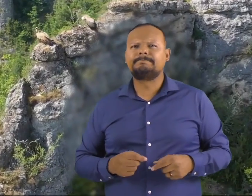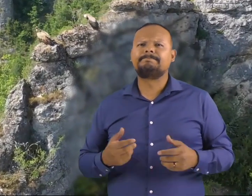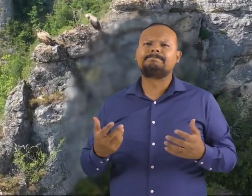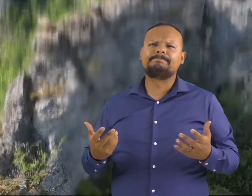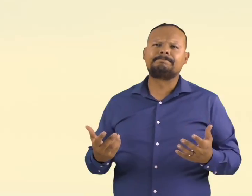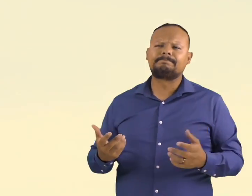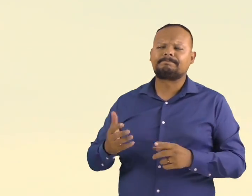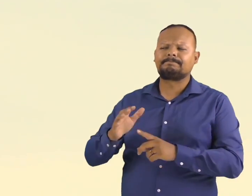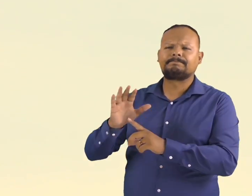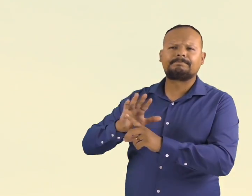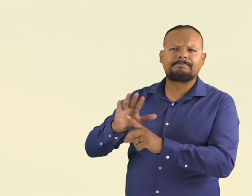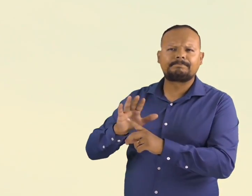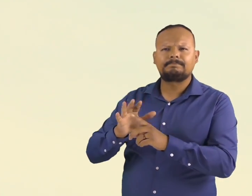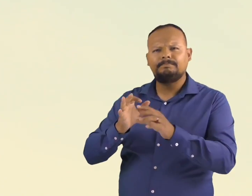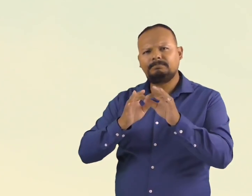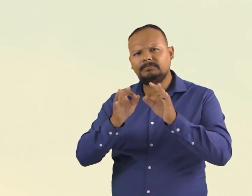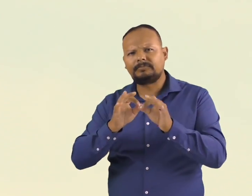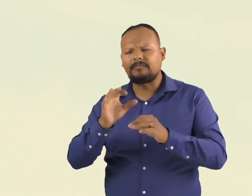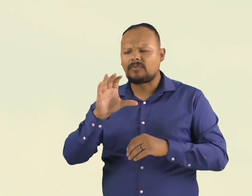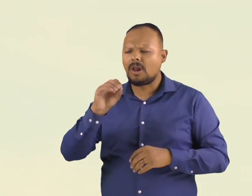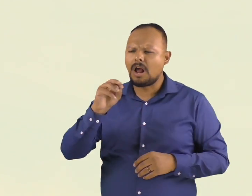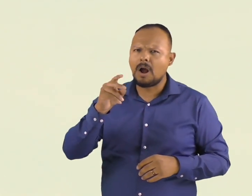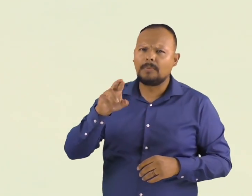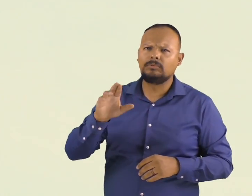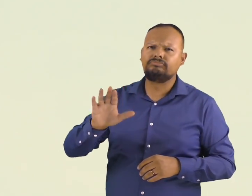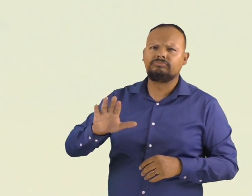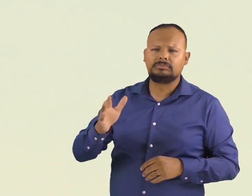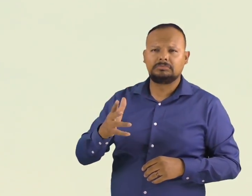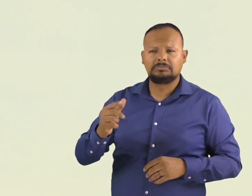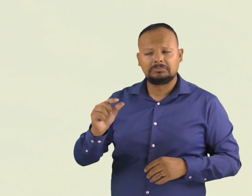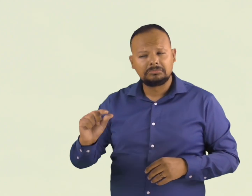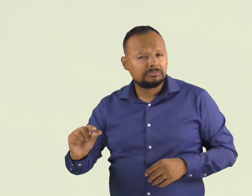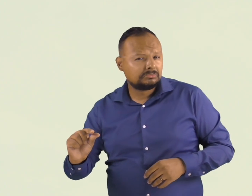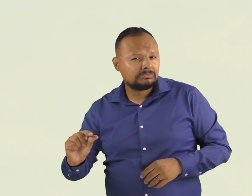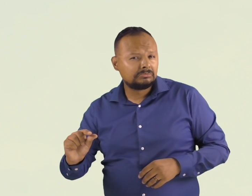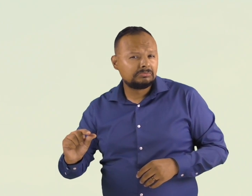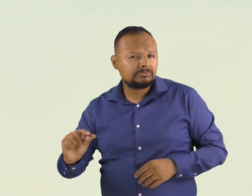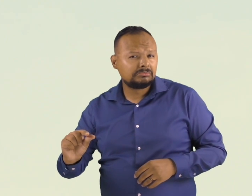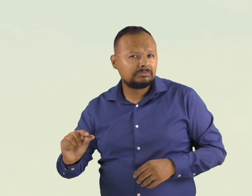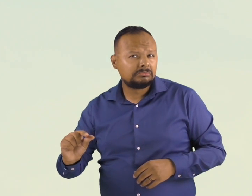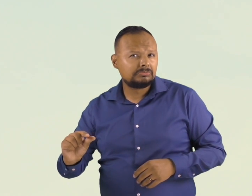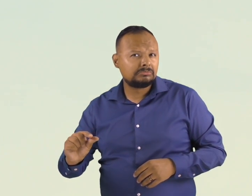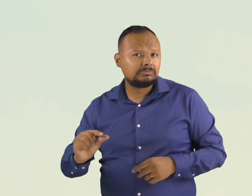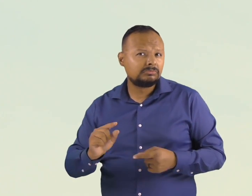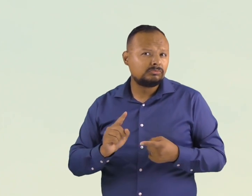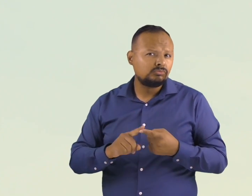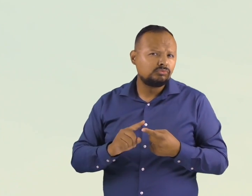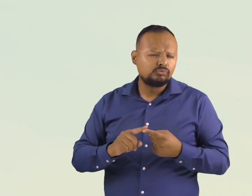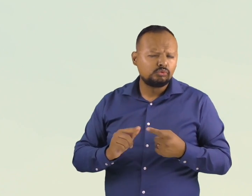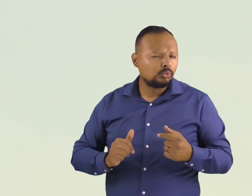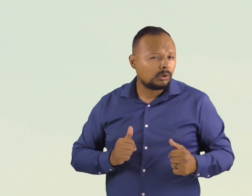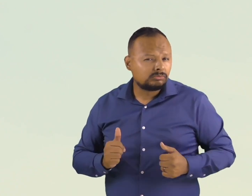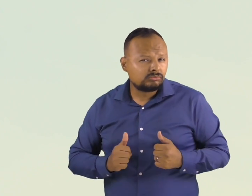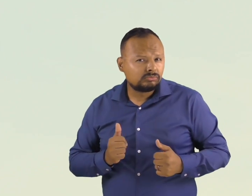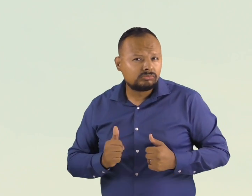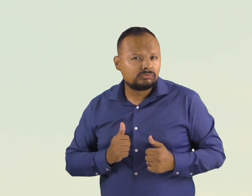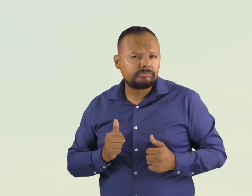Choose the word the author would say best describes the condor. A. Minuscule B.